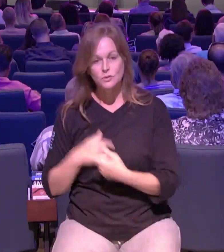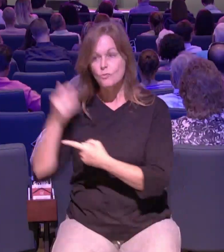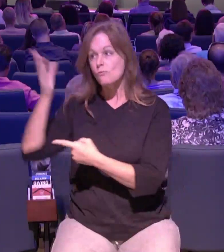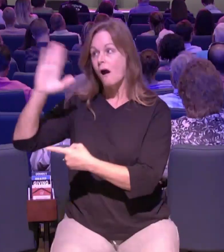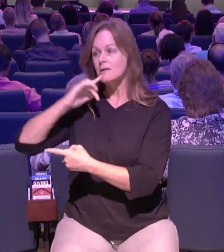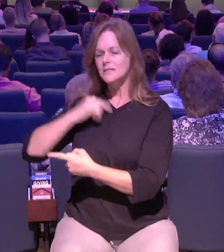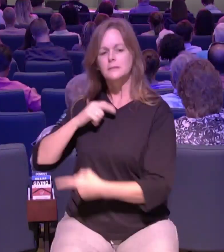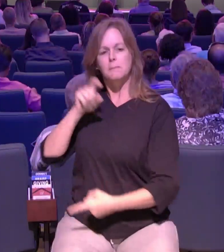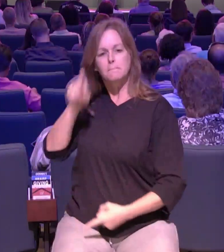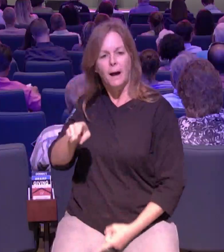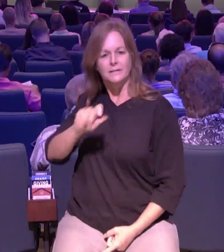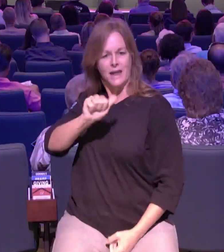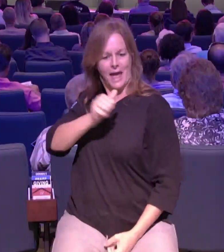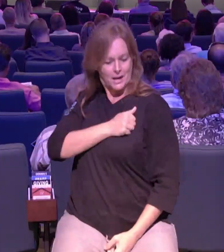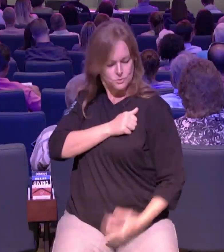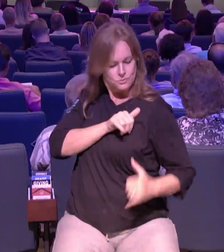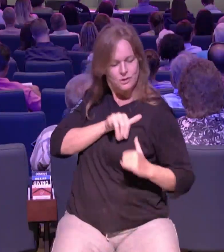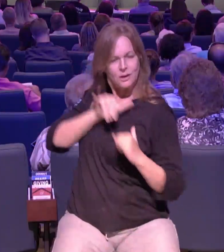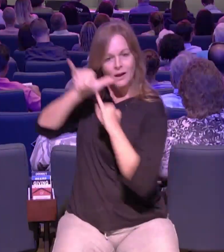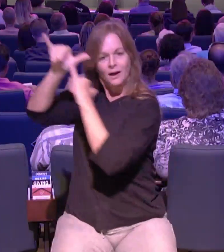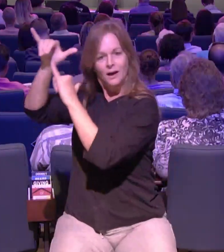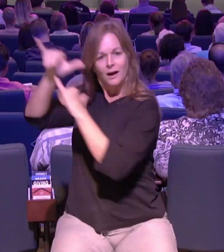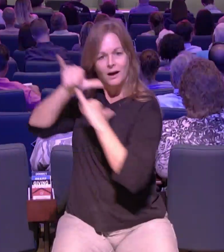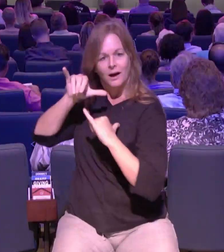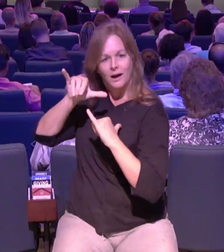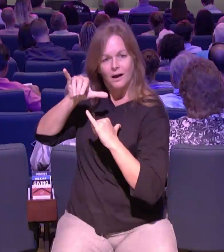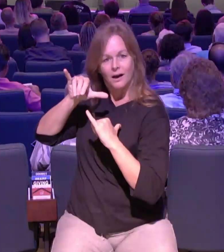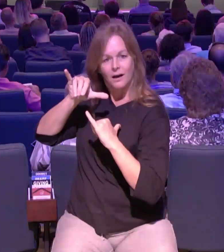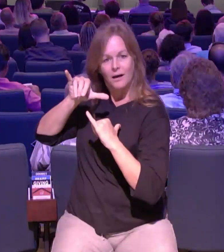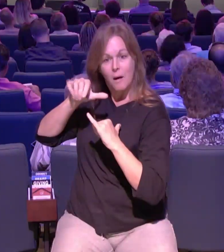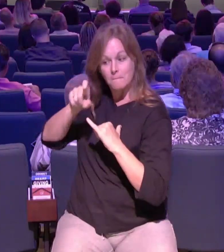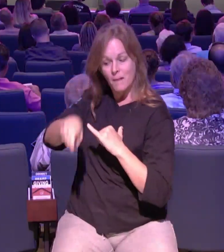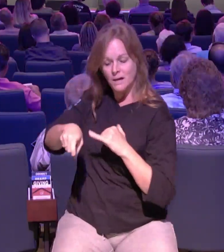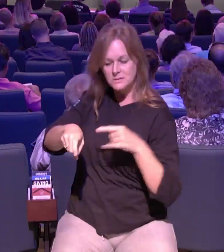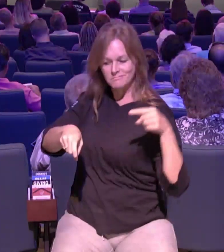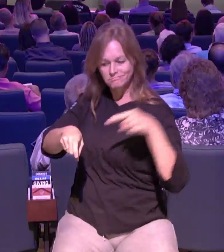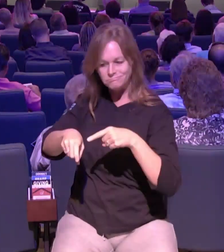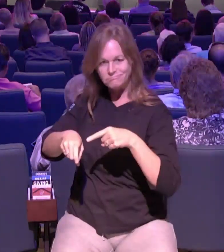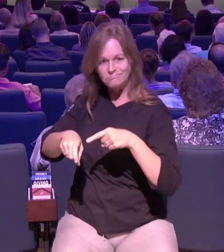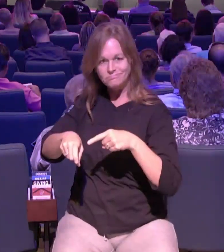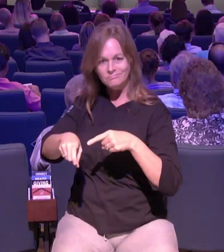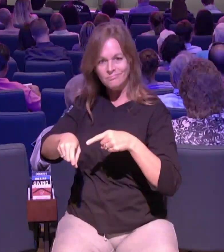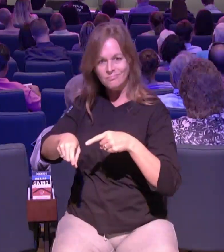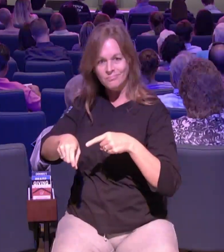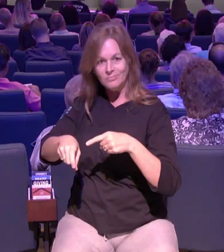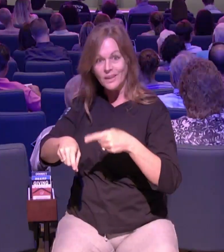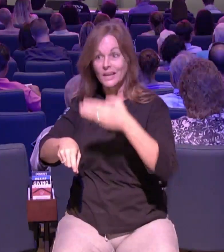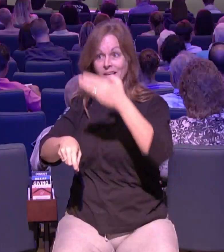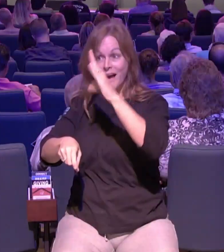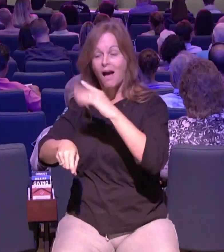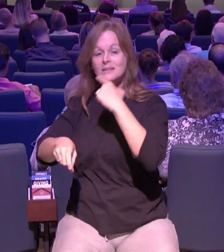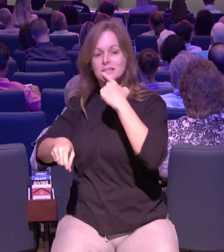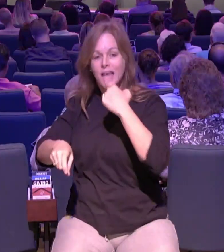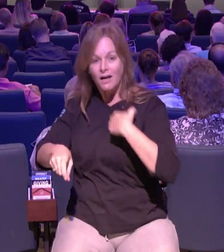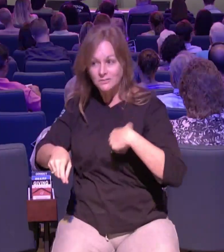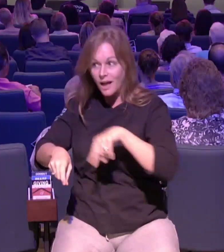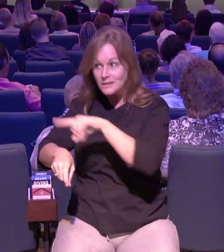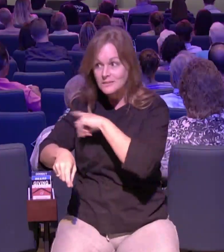serving and giving is not optional for a christ follower a non-serving christian is an